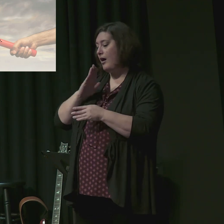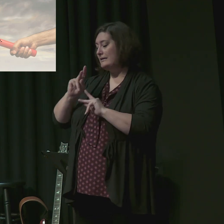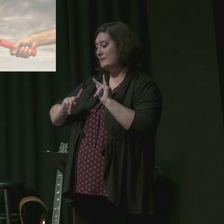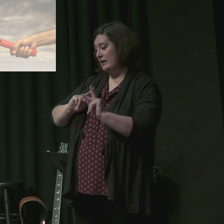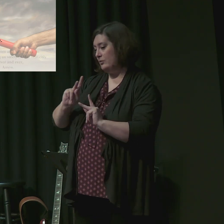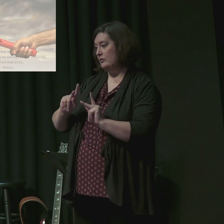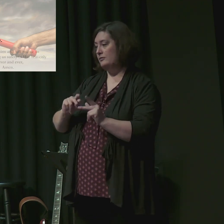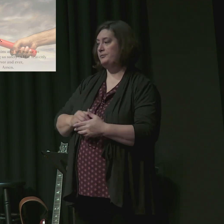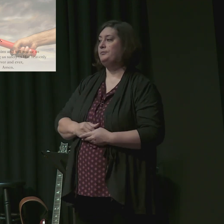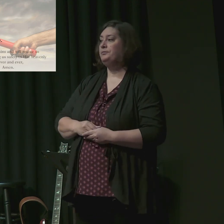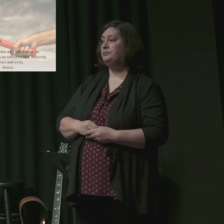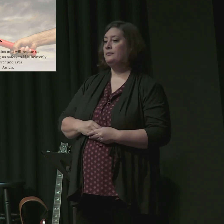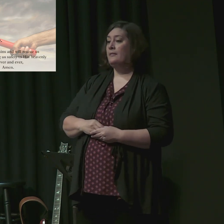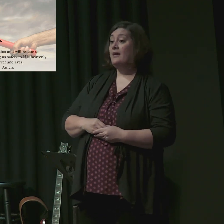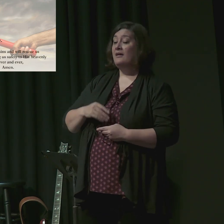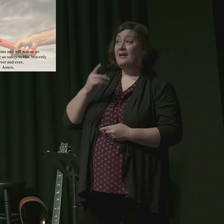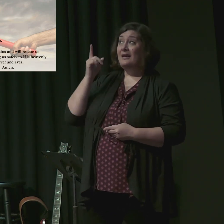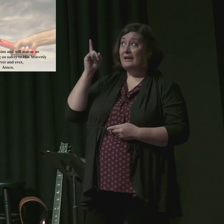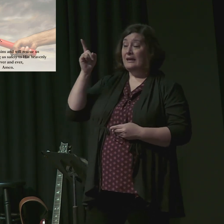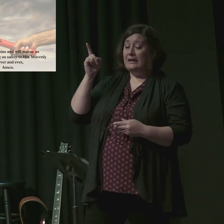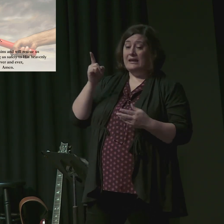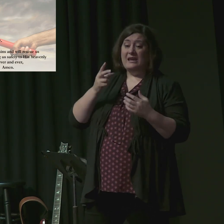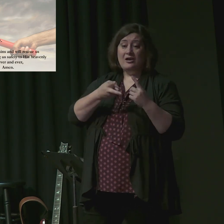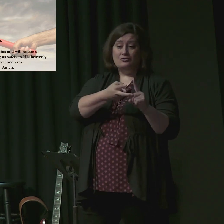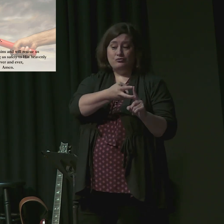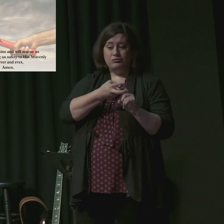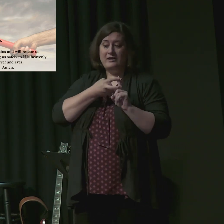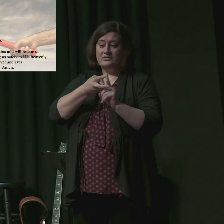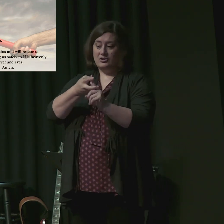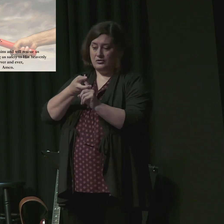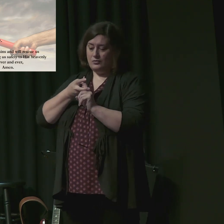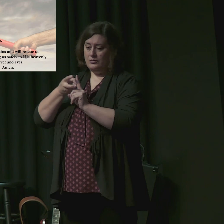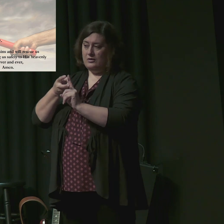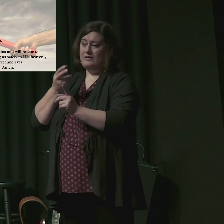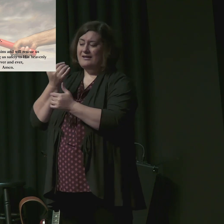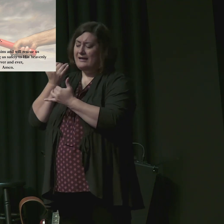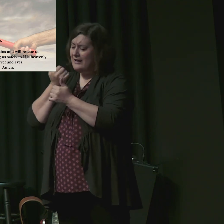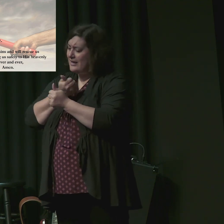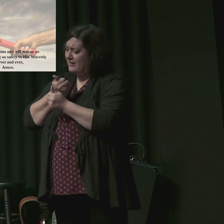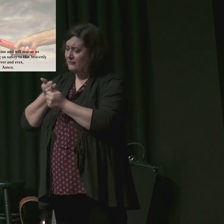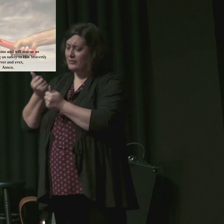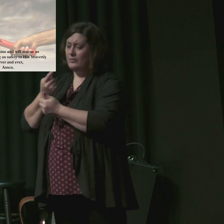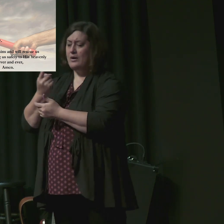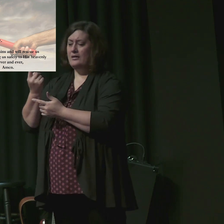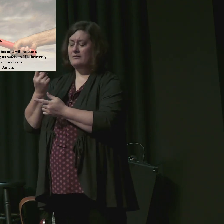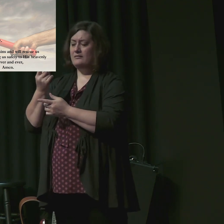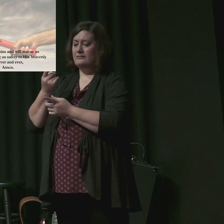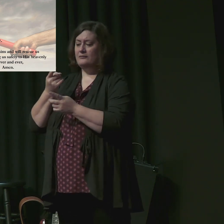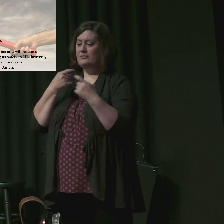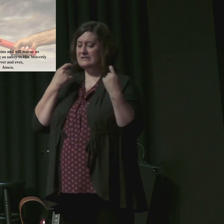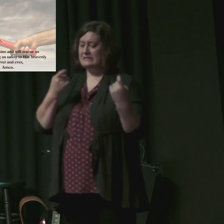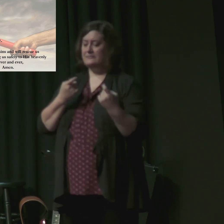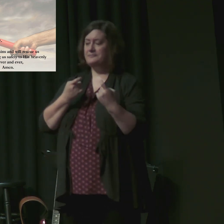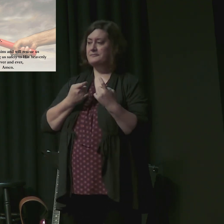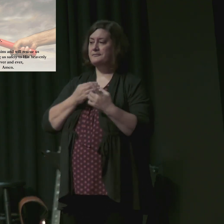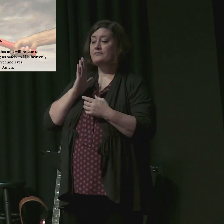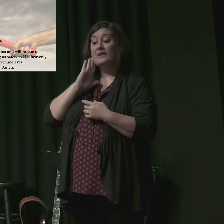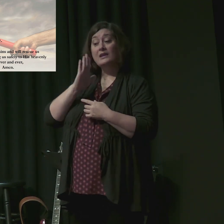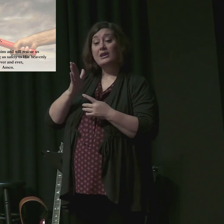God has rescued us all from our sins and will rescue us all from every evil deed and will bring us